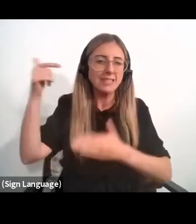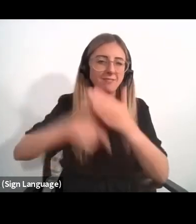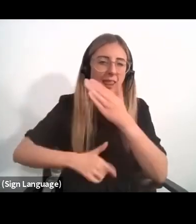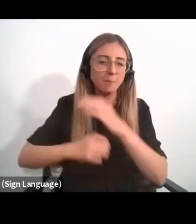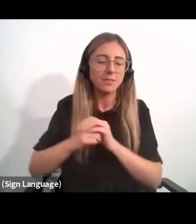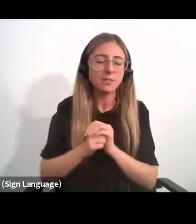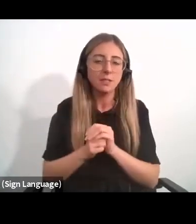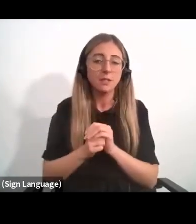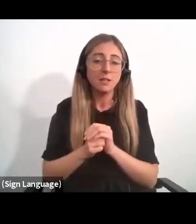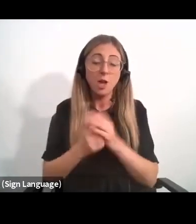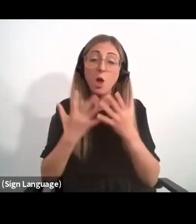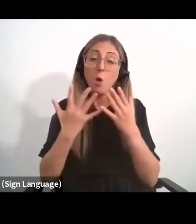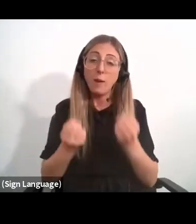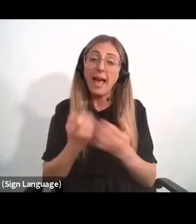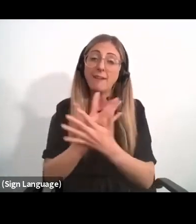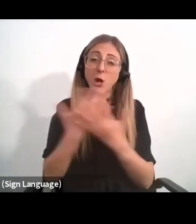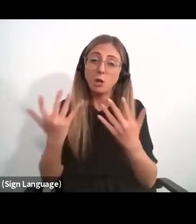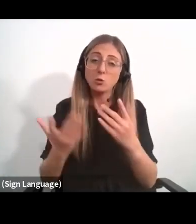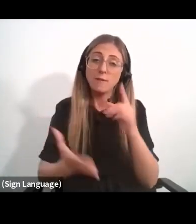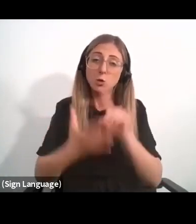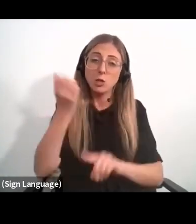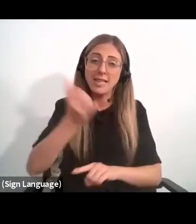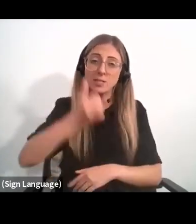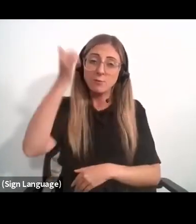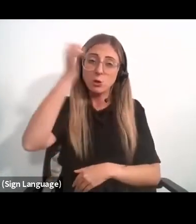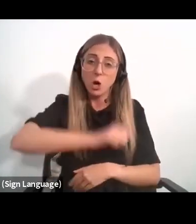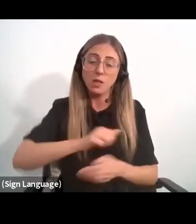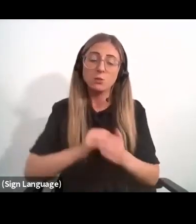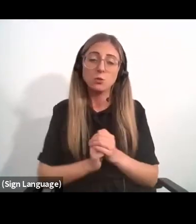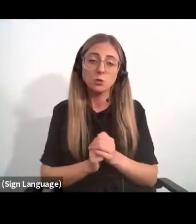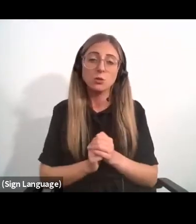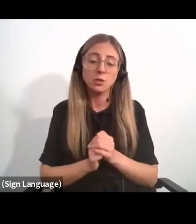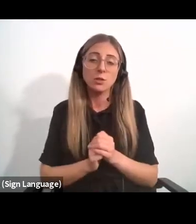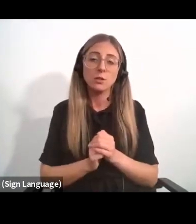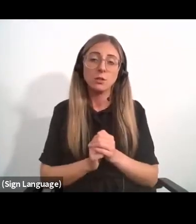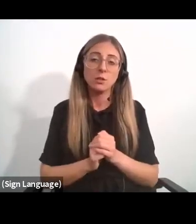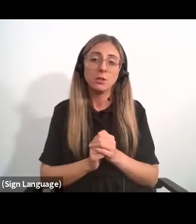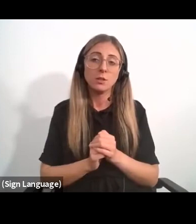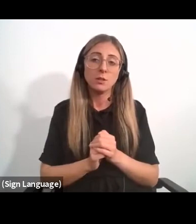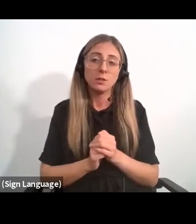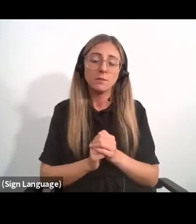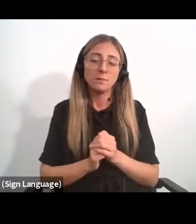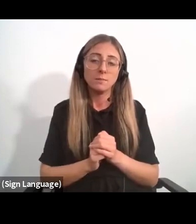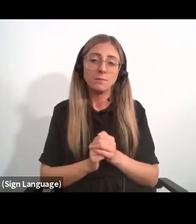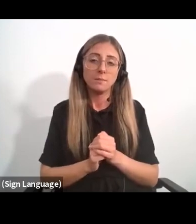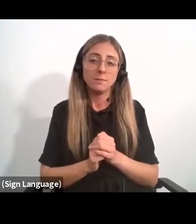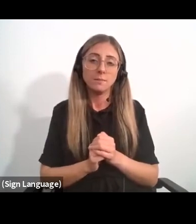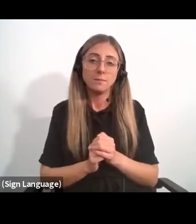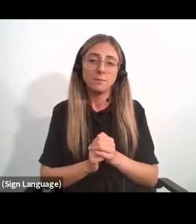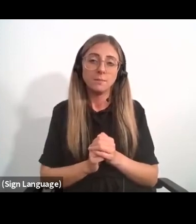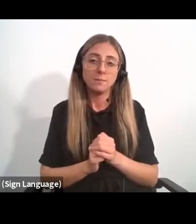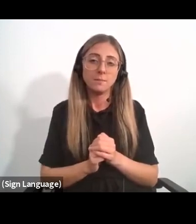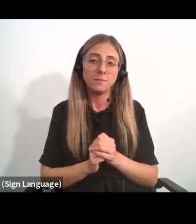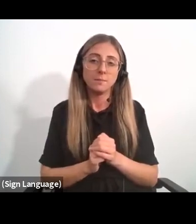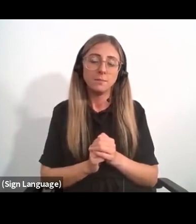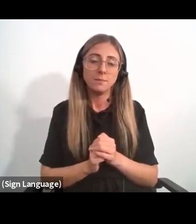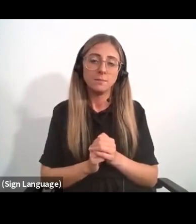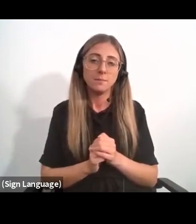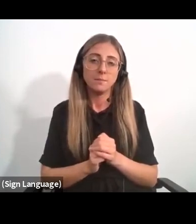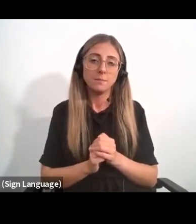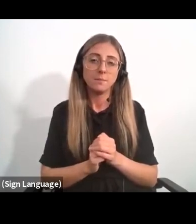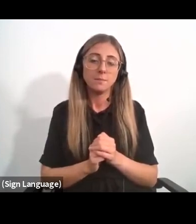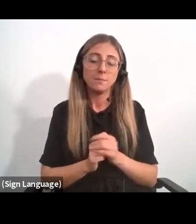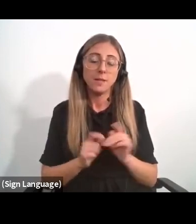several success stories of knowledge that is crossing the valley of death from lab bench to marketplace due to such efforts.